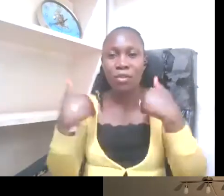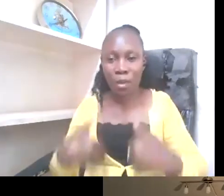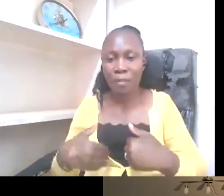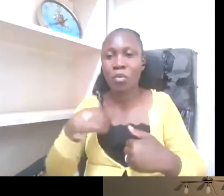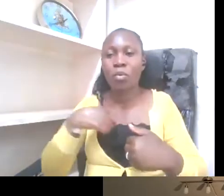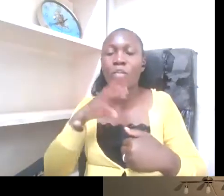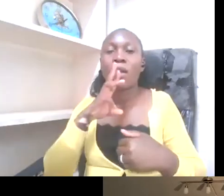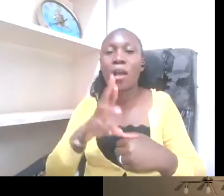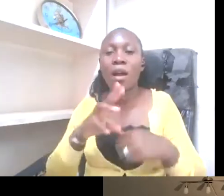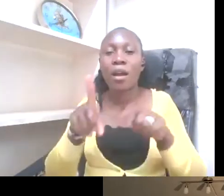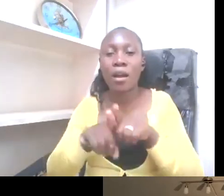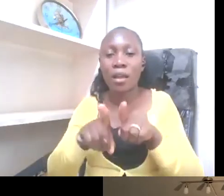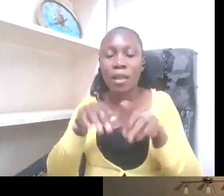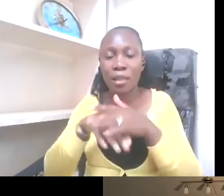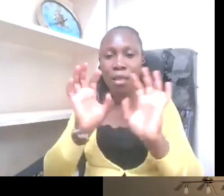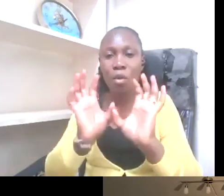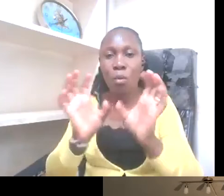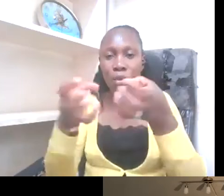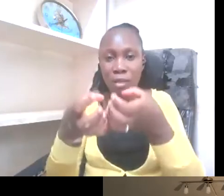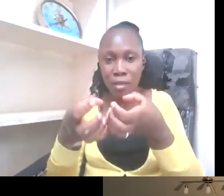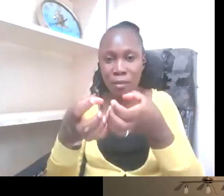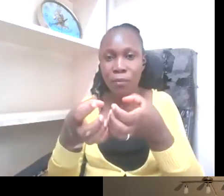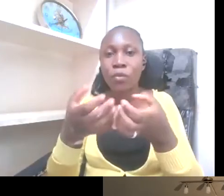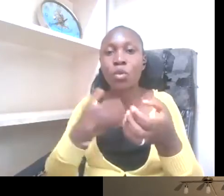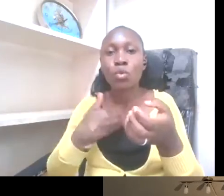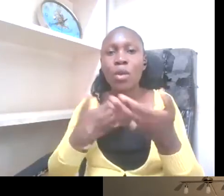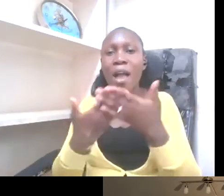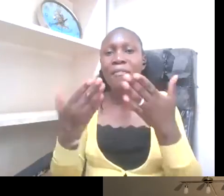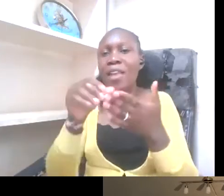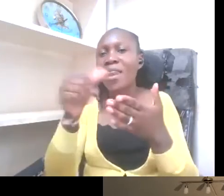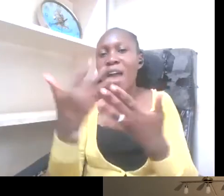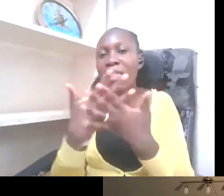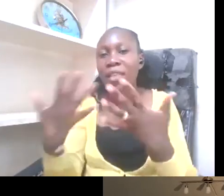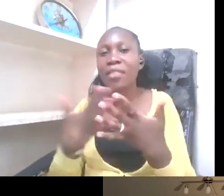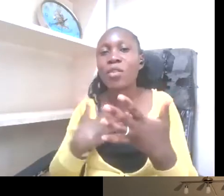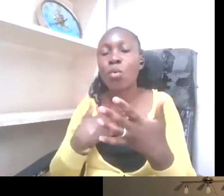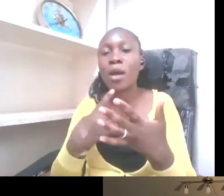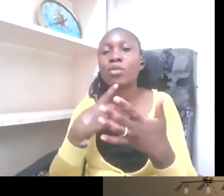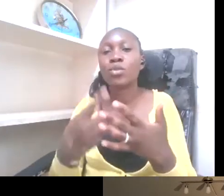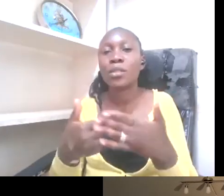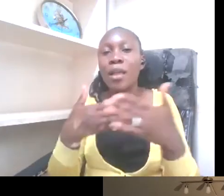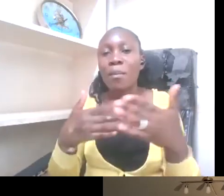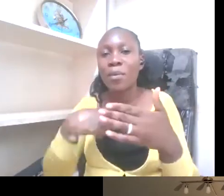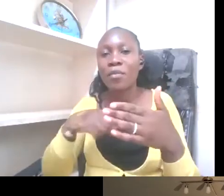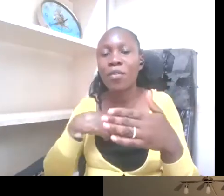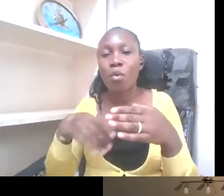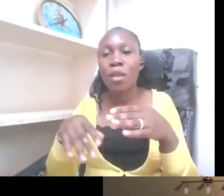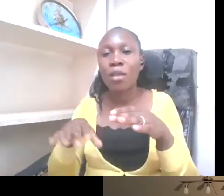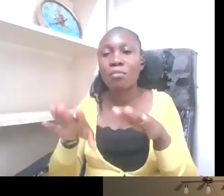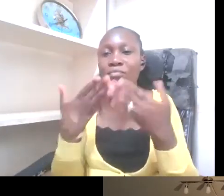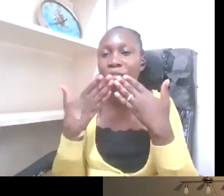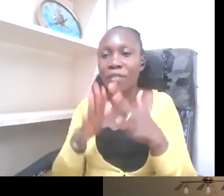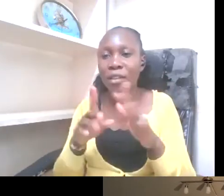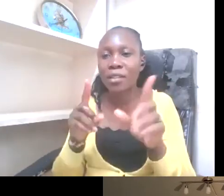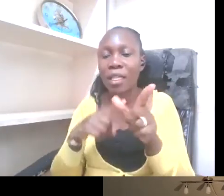research community. Is there anything else you would like to mention before we end this episode and hopefully also meet again in a